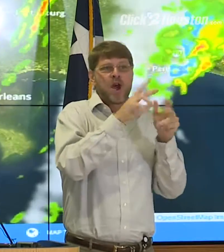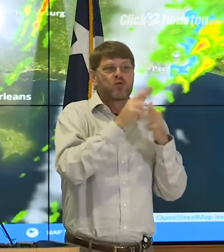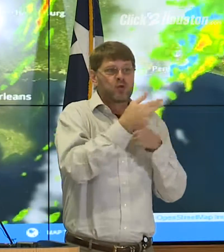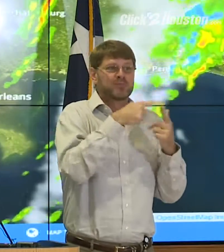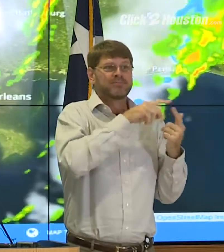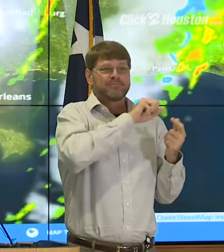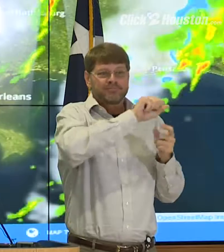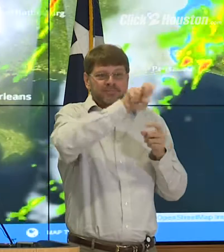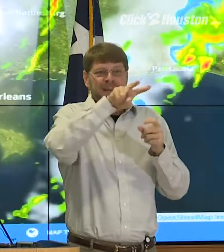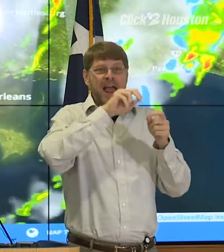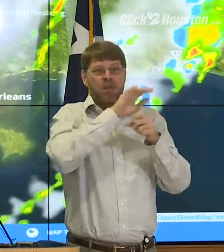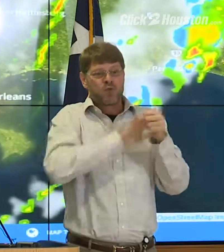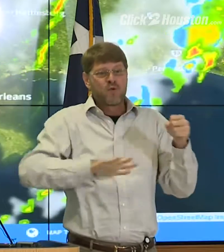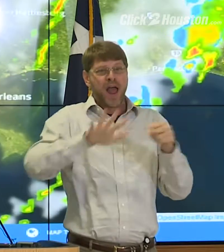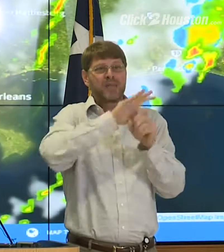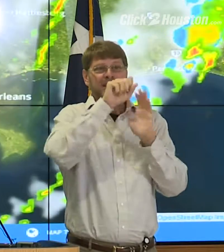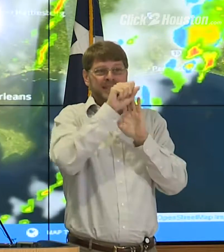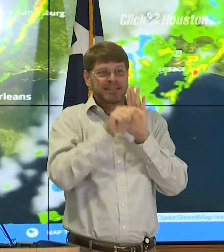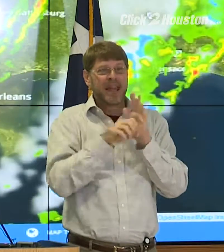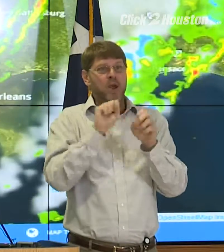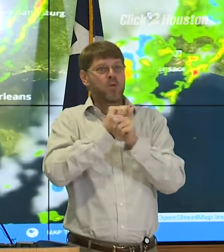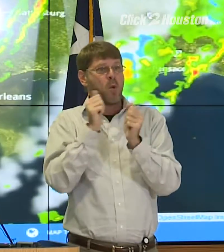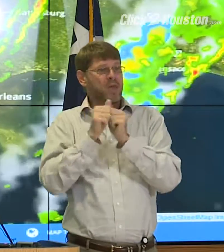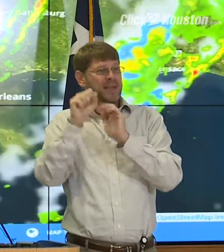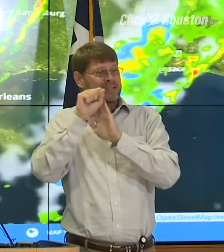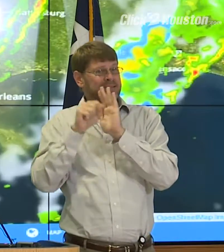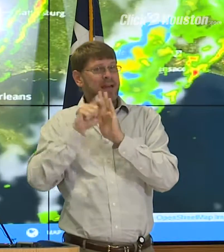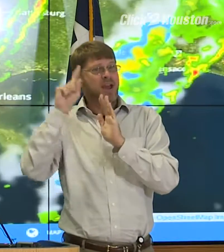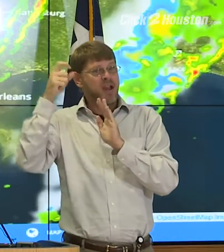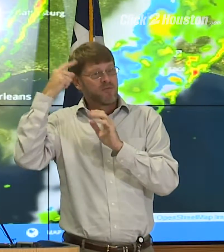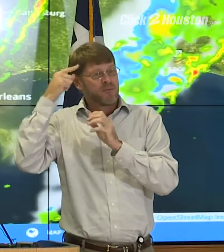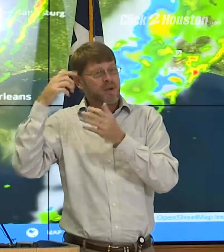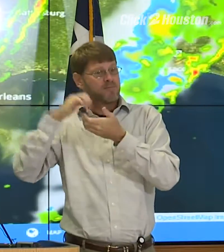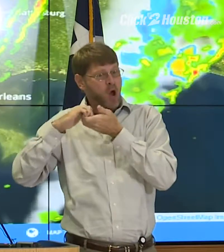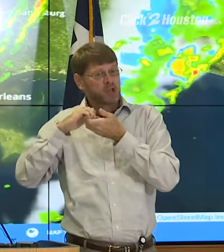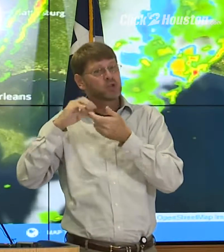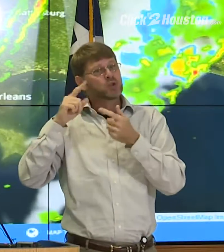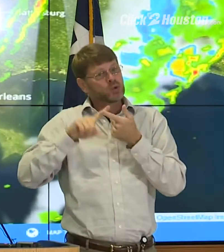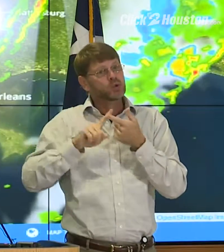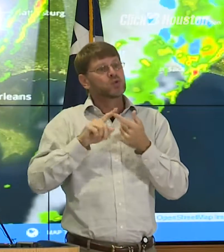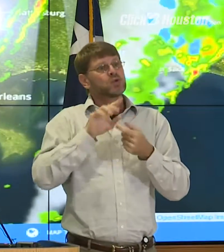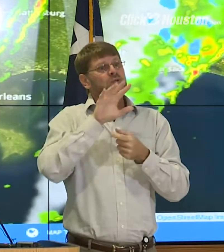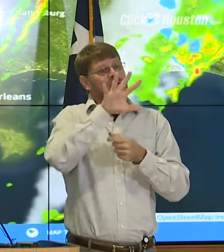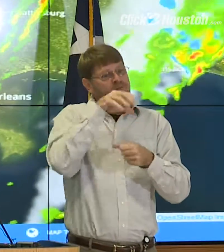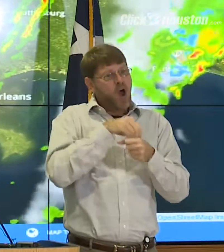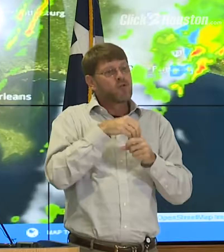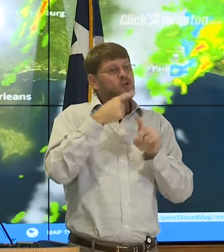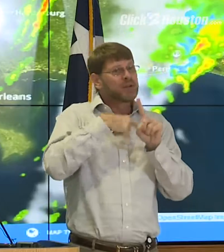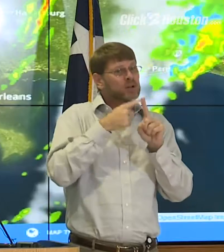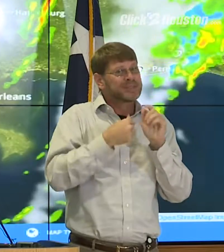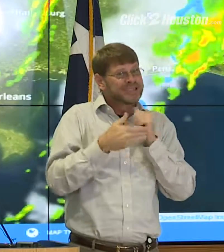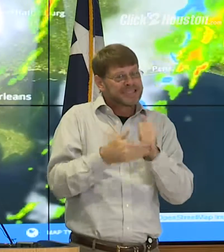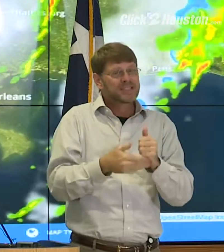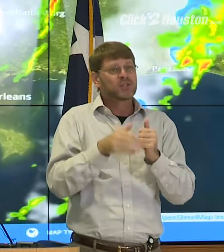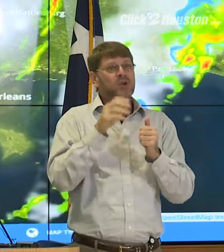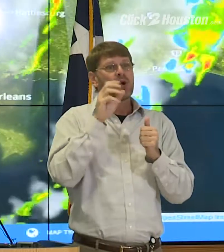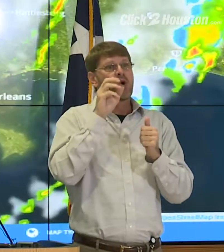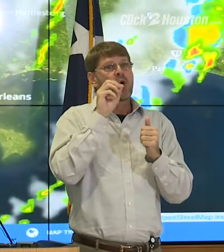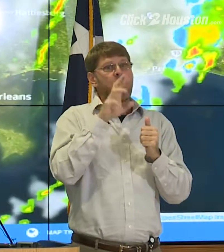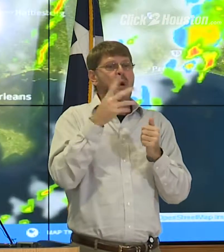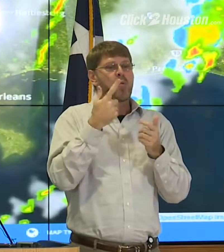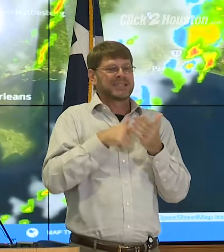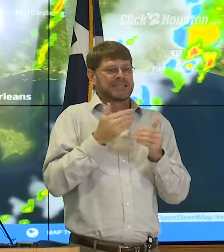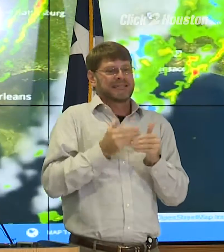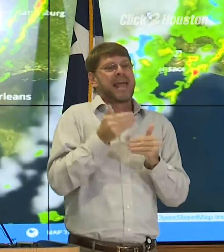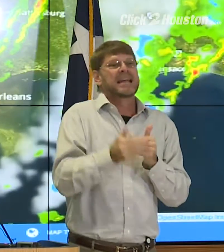people to that, and we are working with our state and local partners to engage rental assistance or those